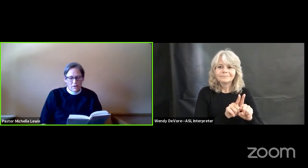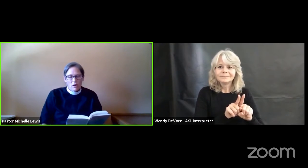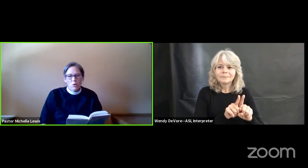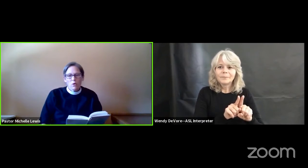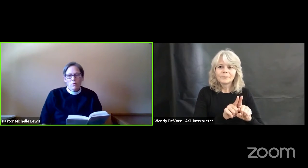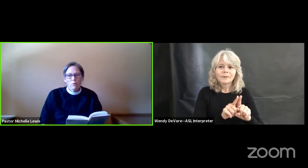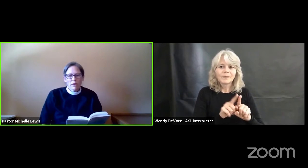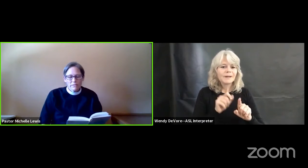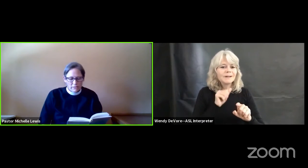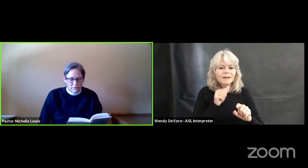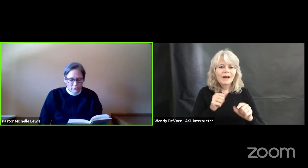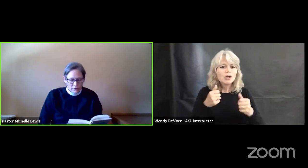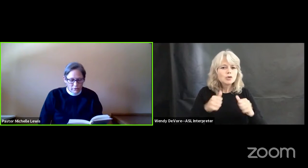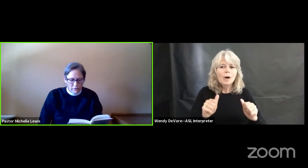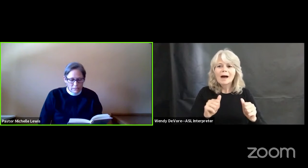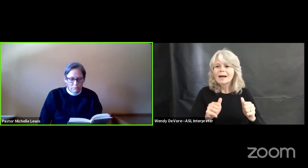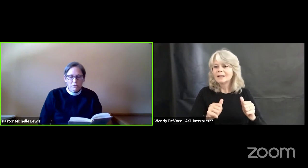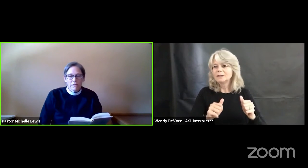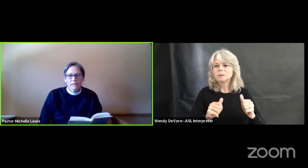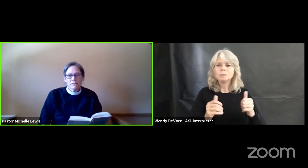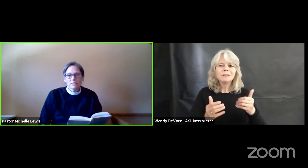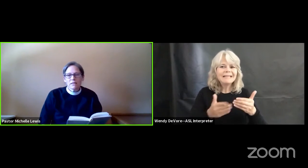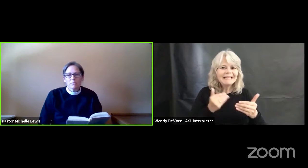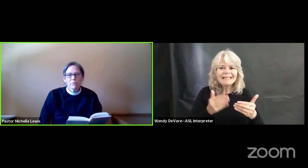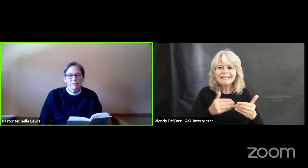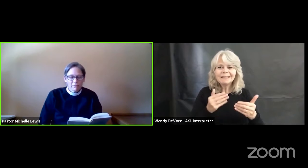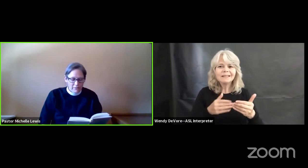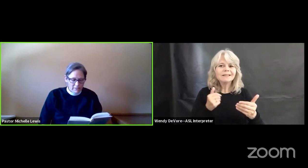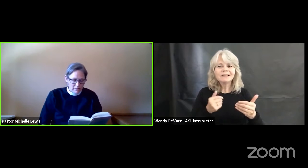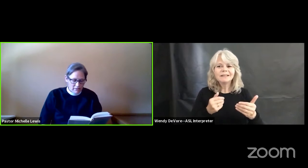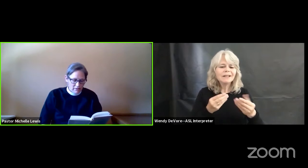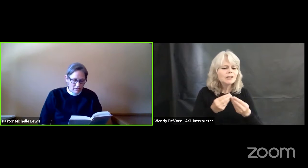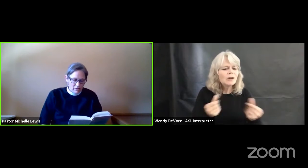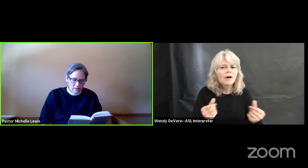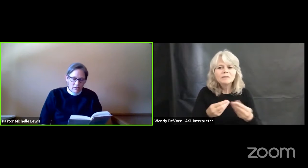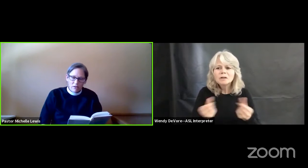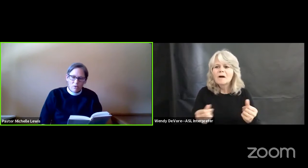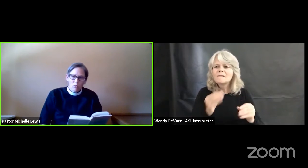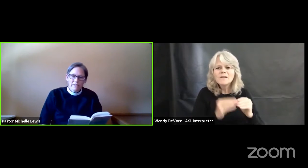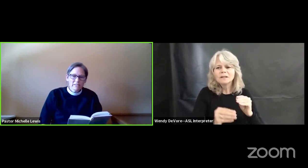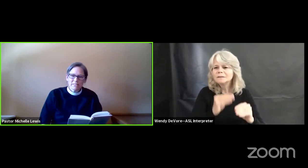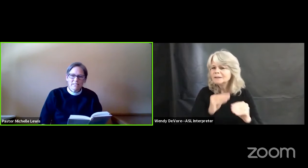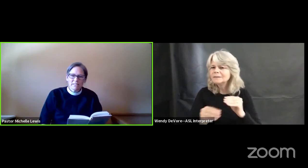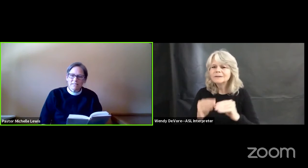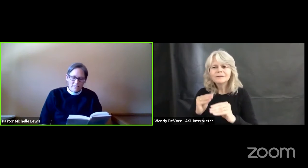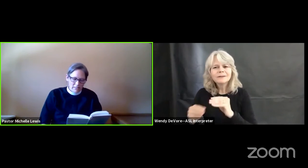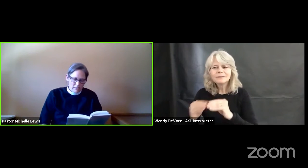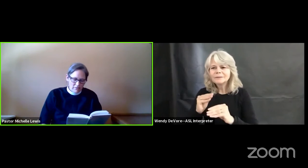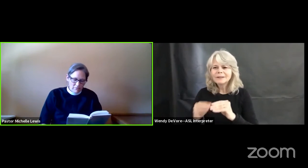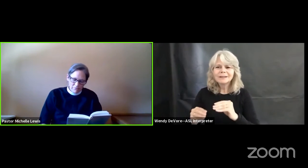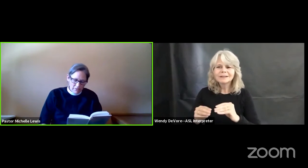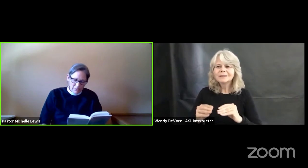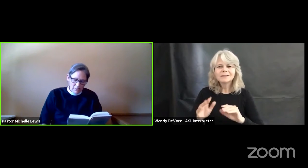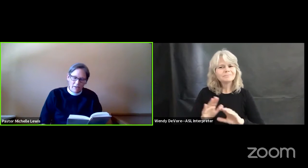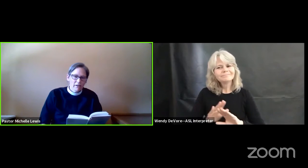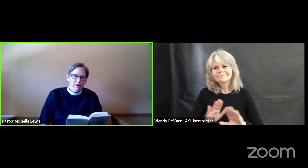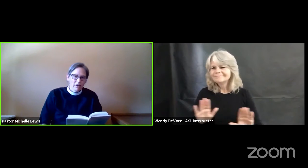wanting to earn its place by fixing what doesn't need fixing at